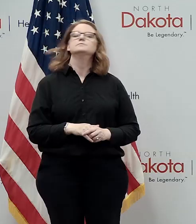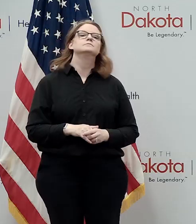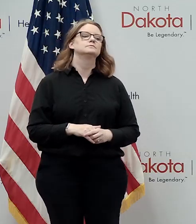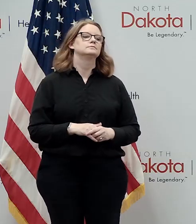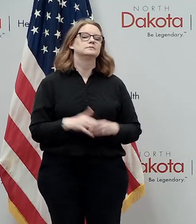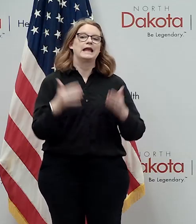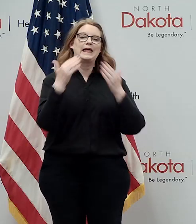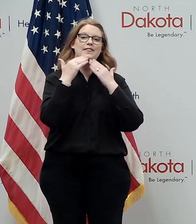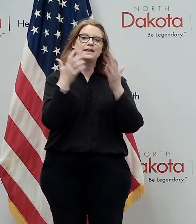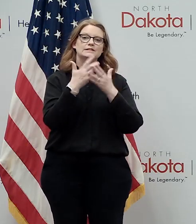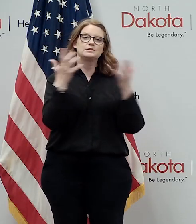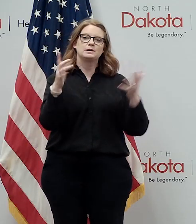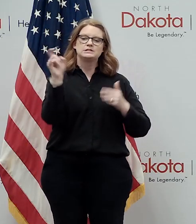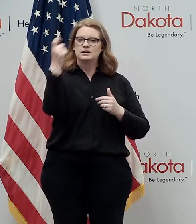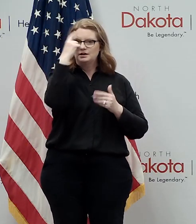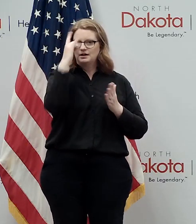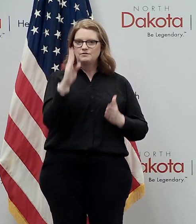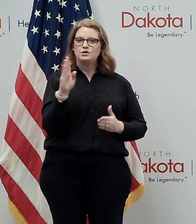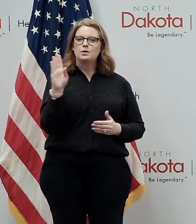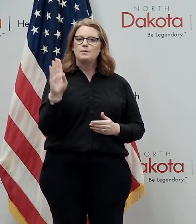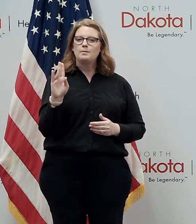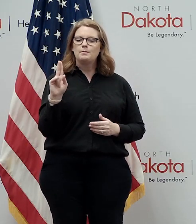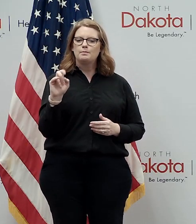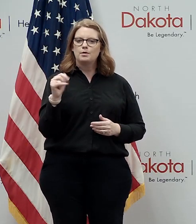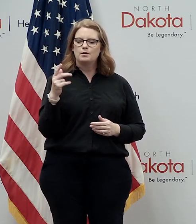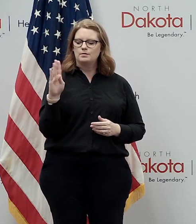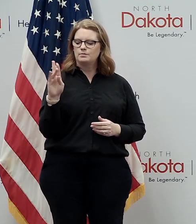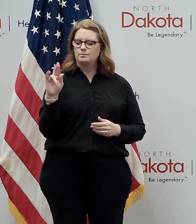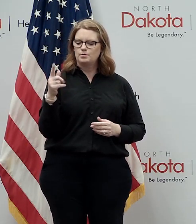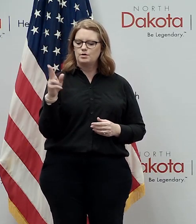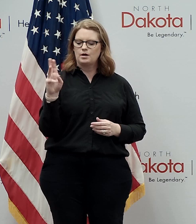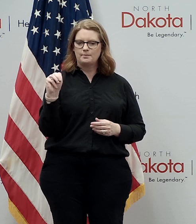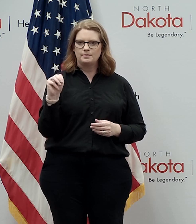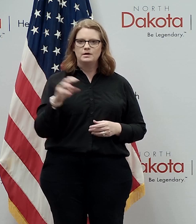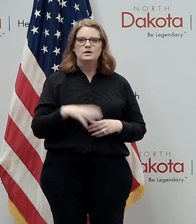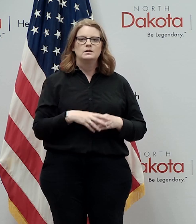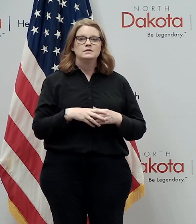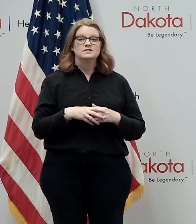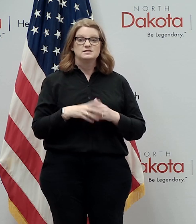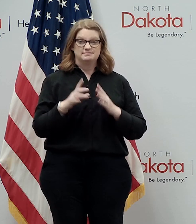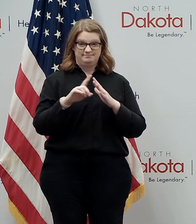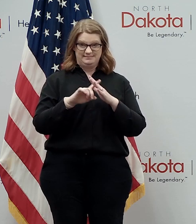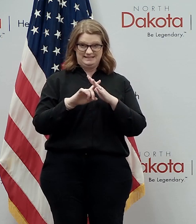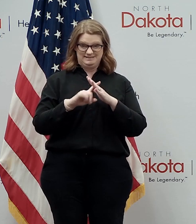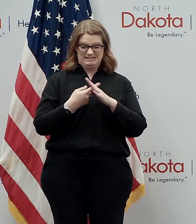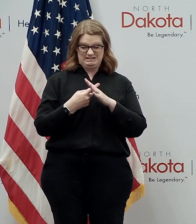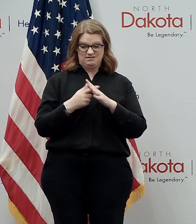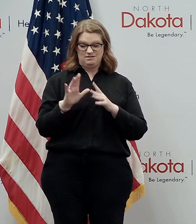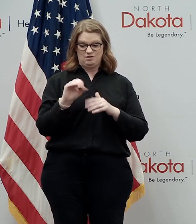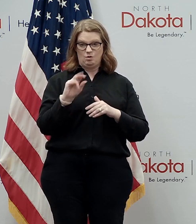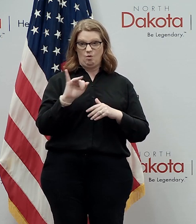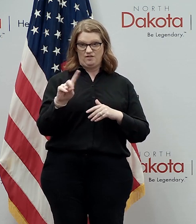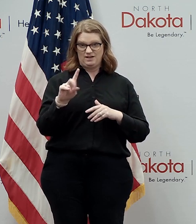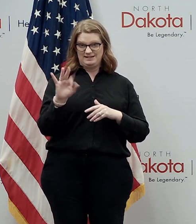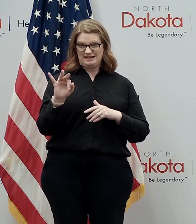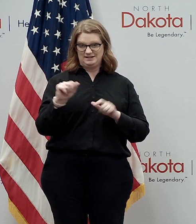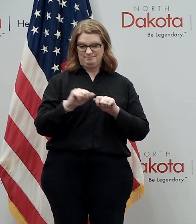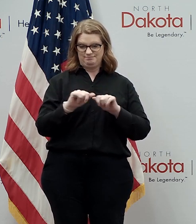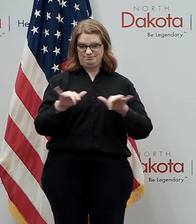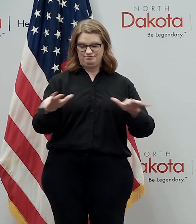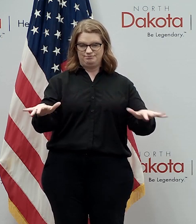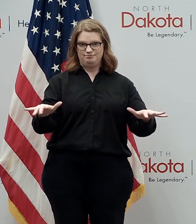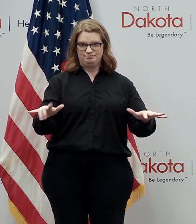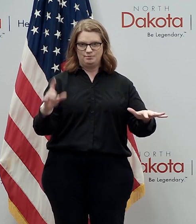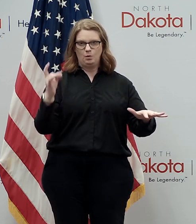thanks so much governor burgum and good afternoon since the onset of the covid 19 pandemic there has been an